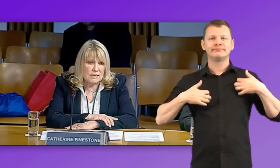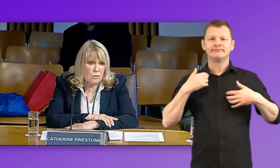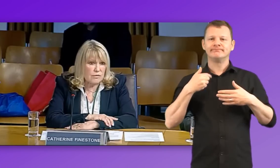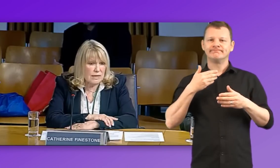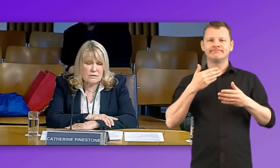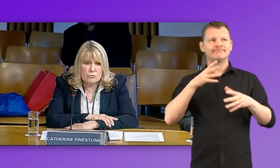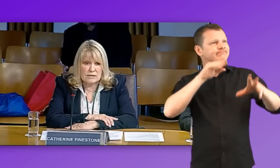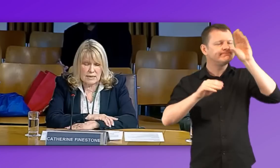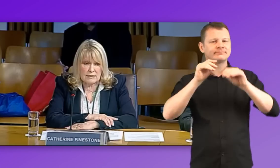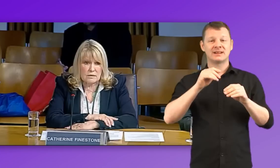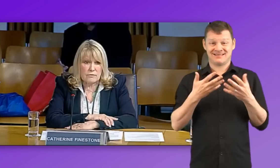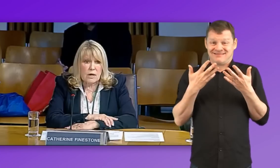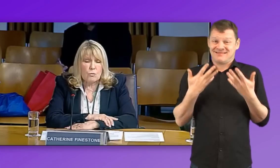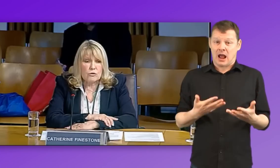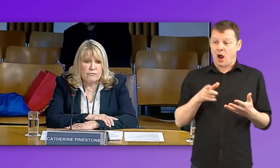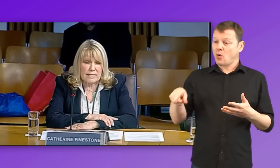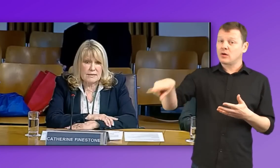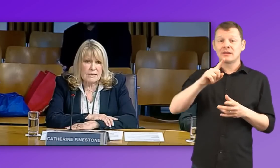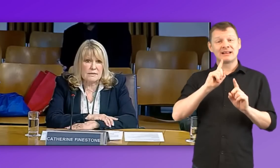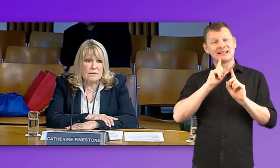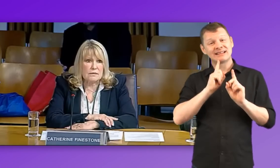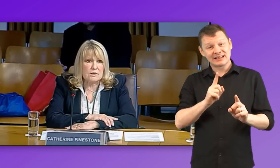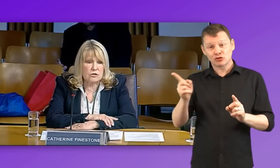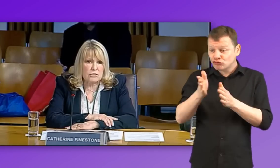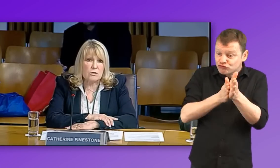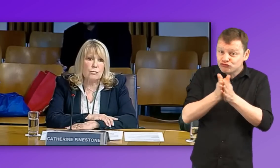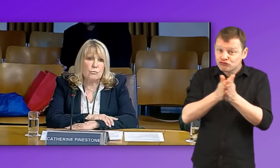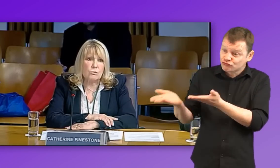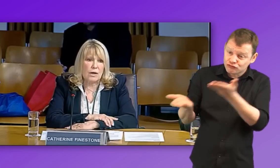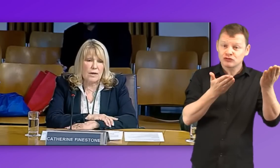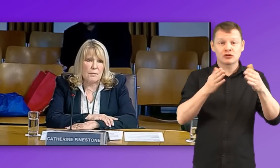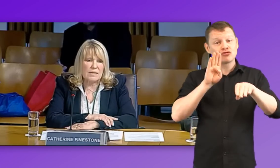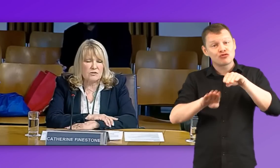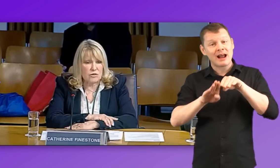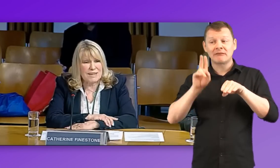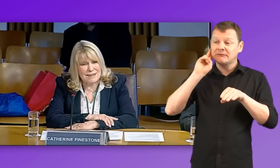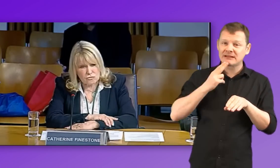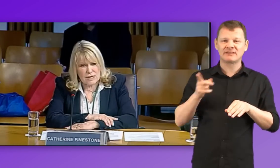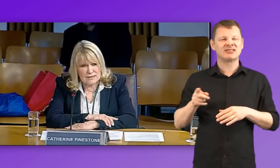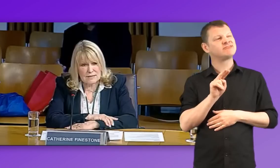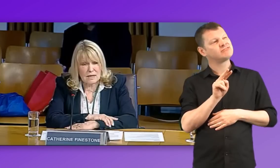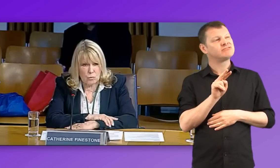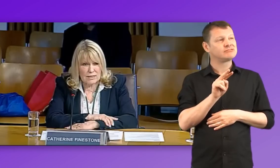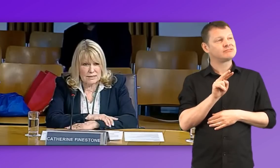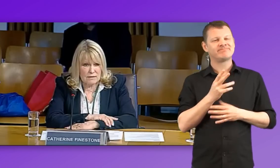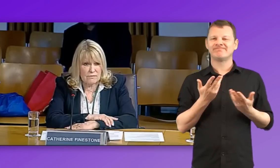now there is no incentive. What you find is teachers who are extremely interested in working in deaf